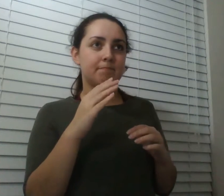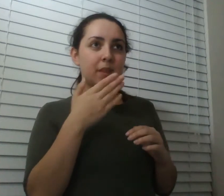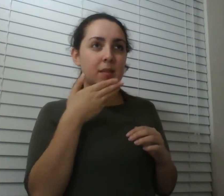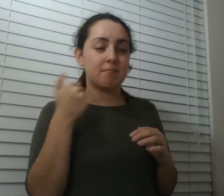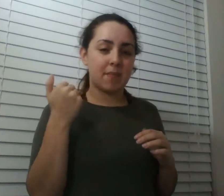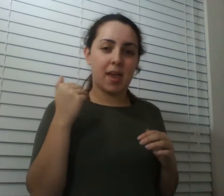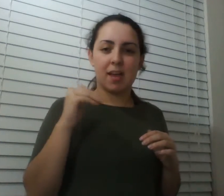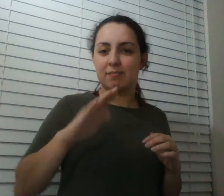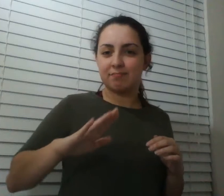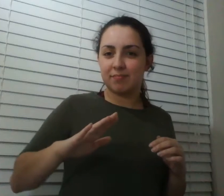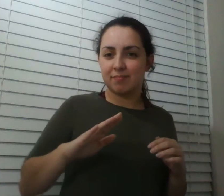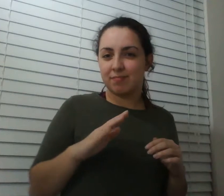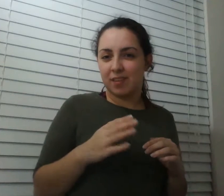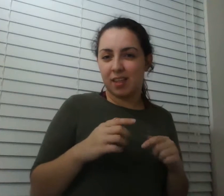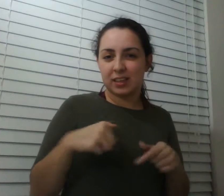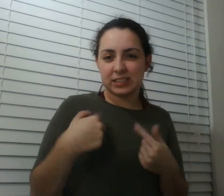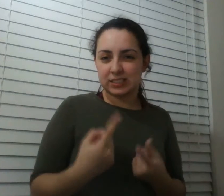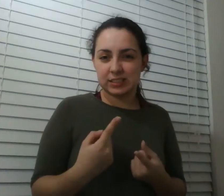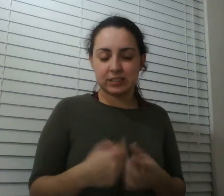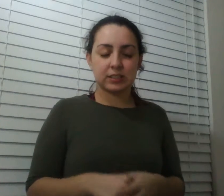okay yeah actually i would